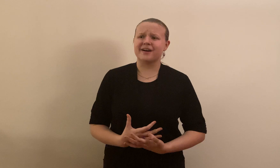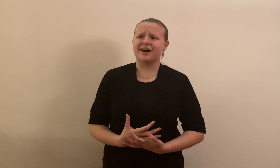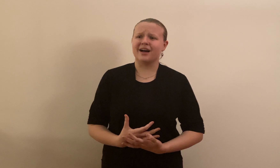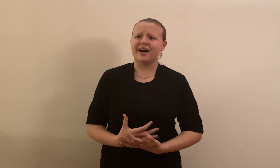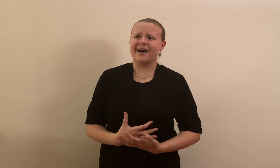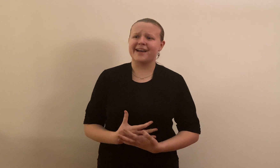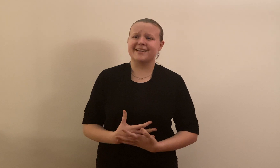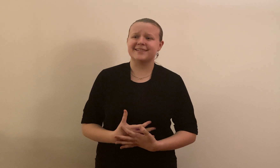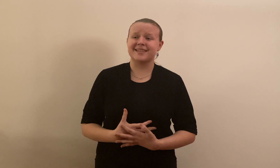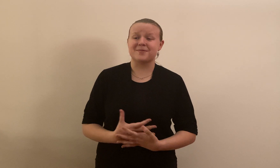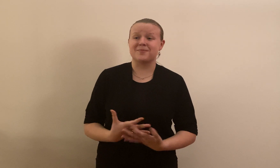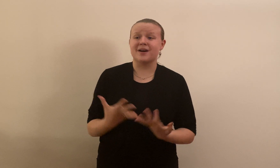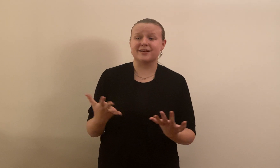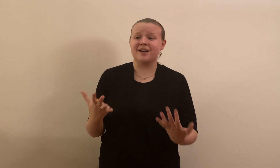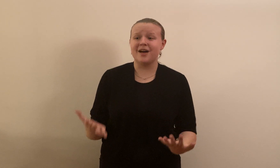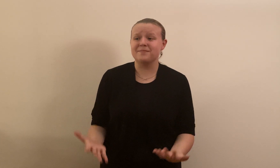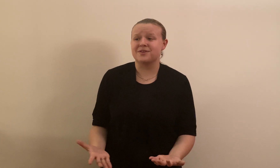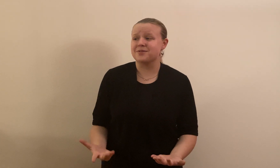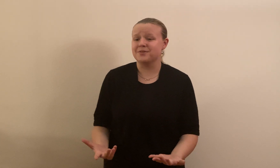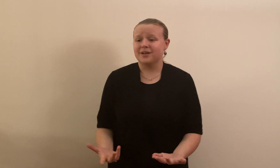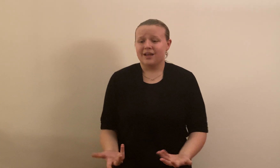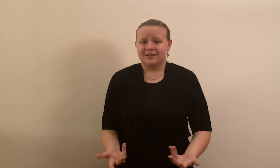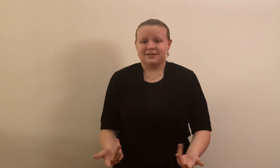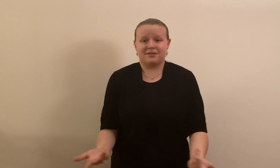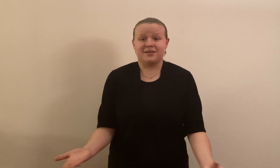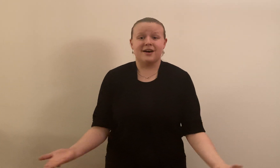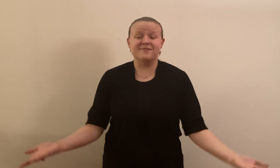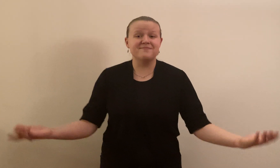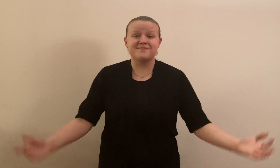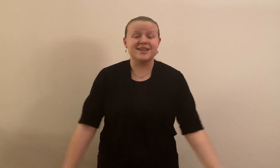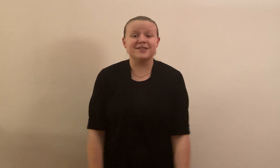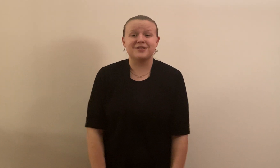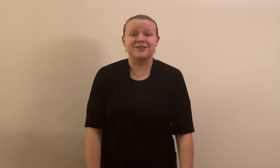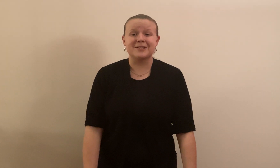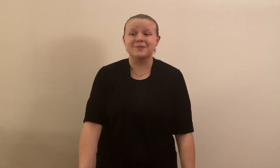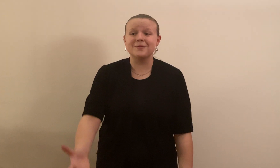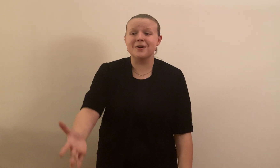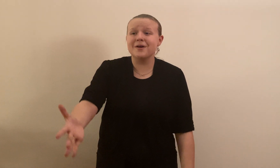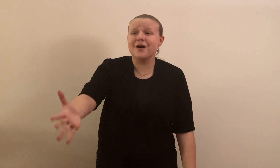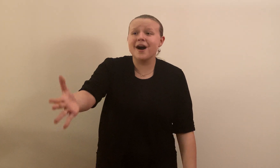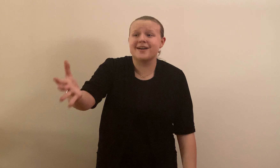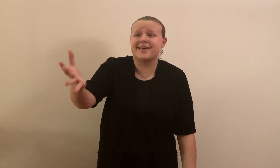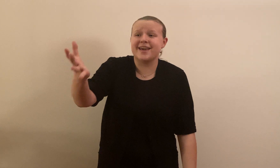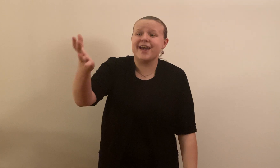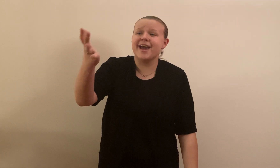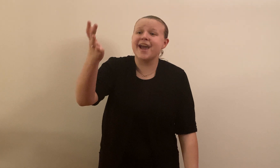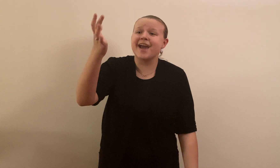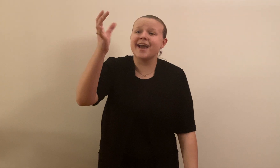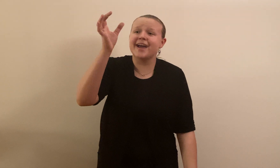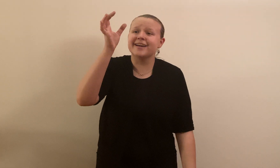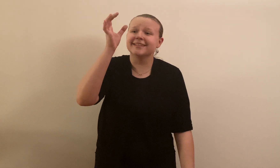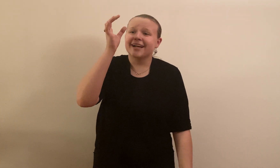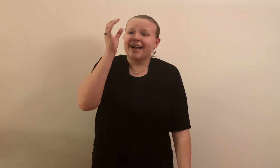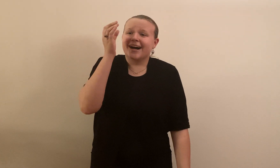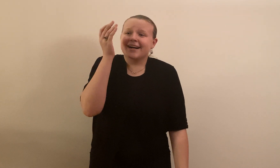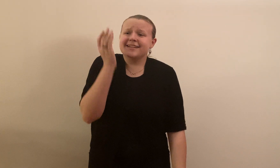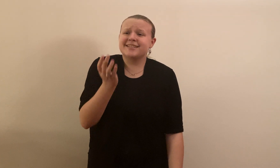eyes that welcome you That made you walk in A